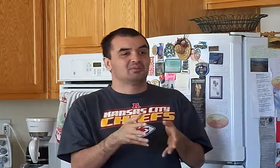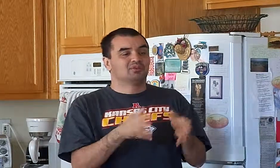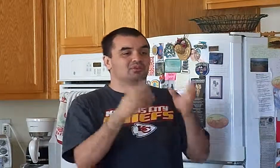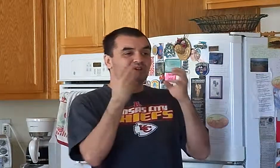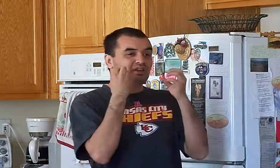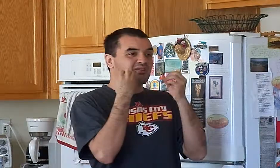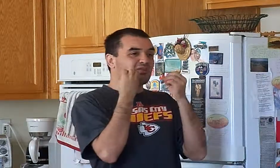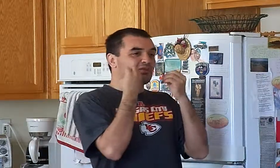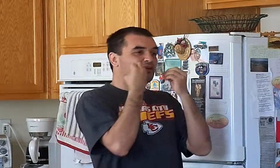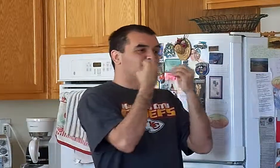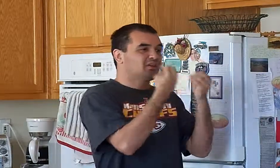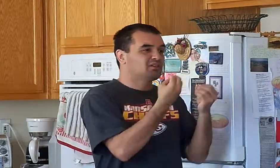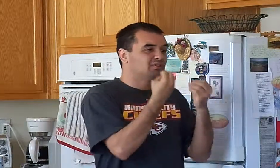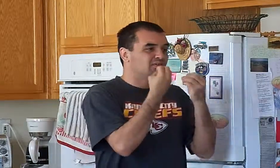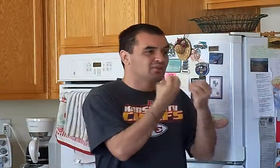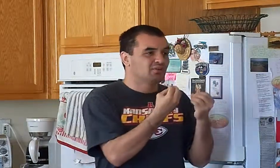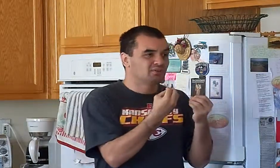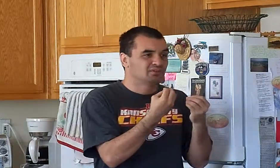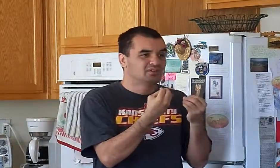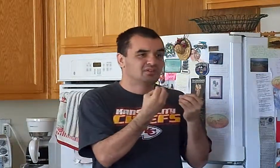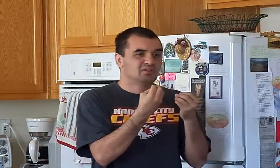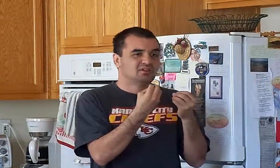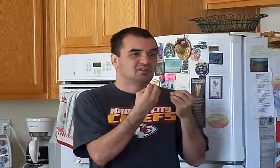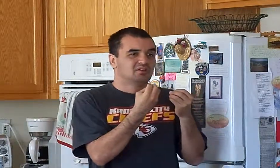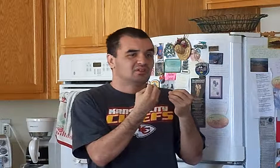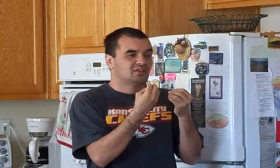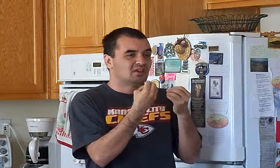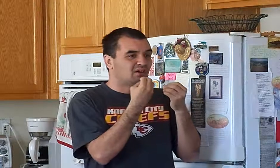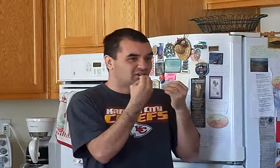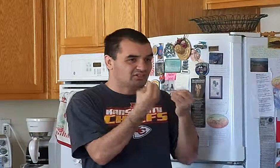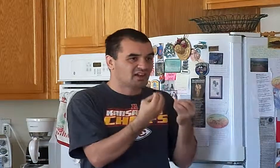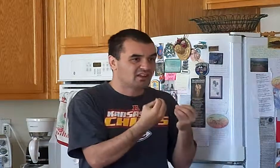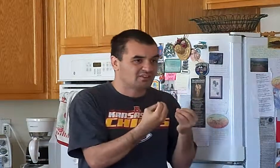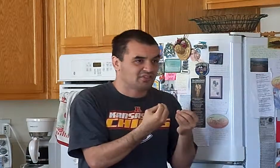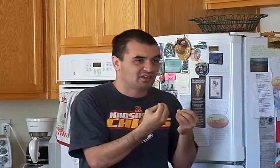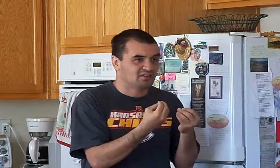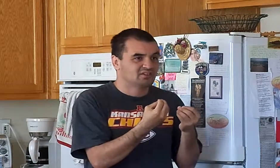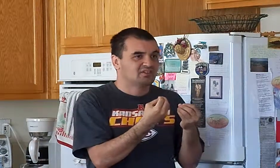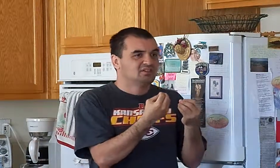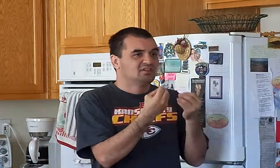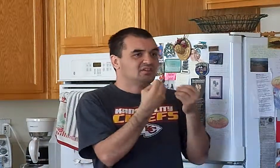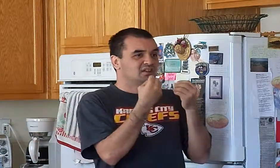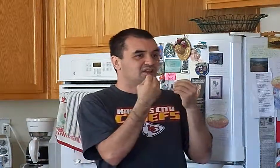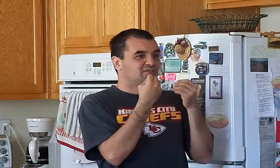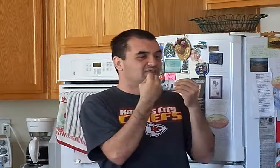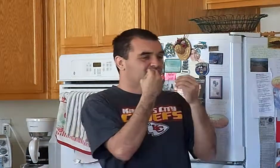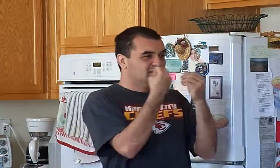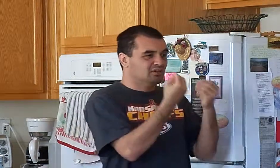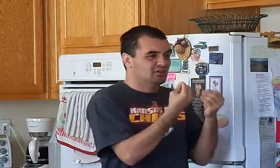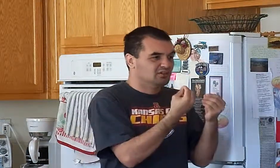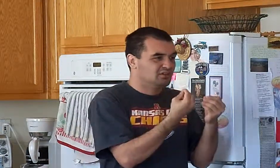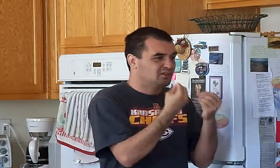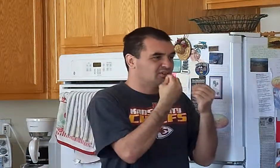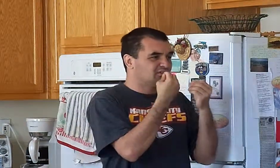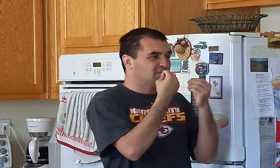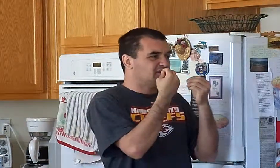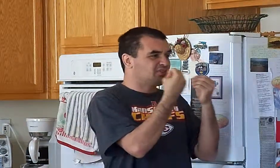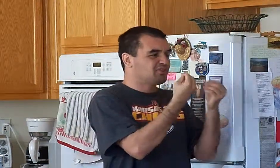when you look at it from the perspective of those that are Sally fans, that feel that this has been nothing